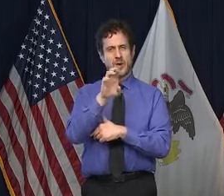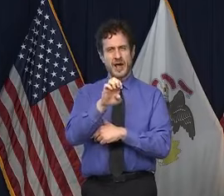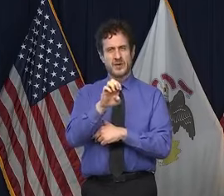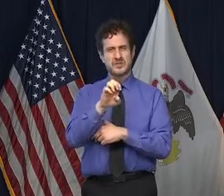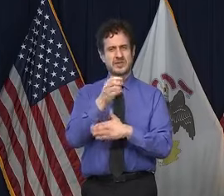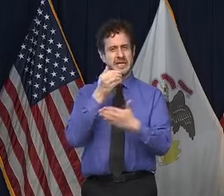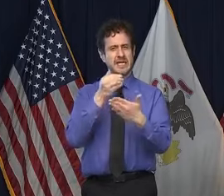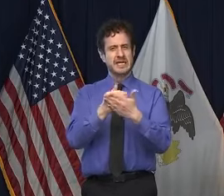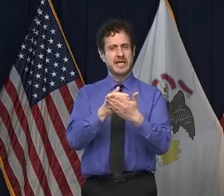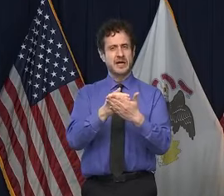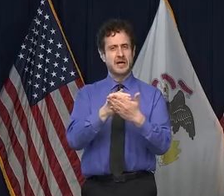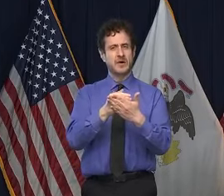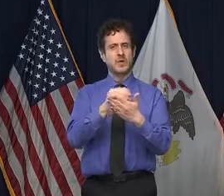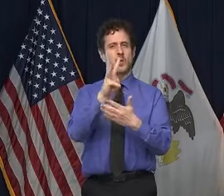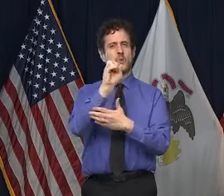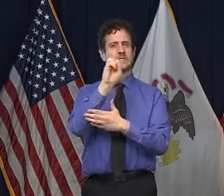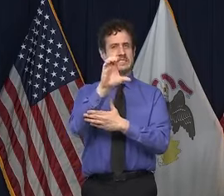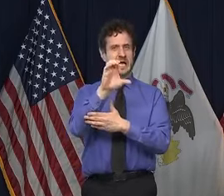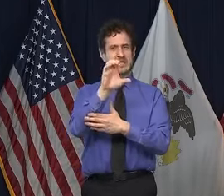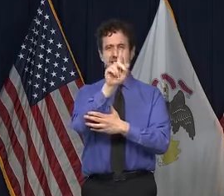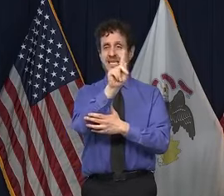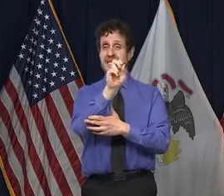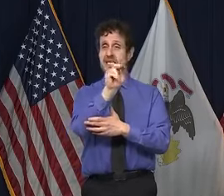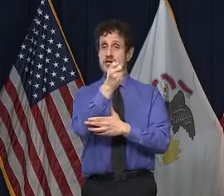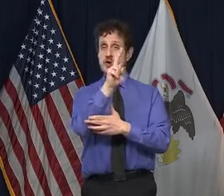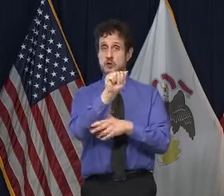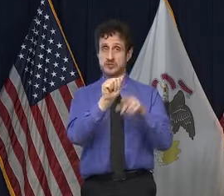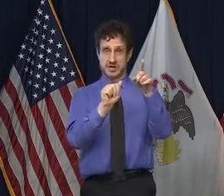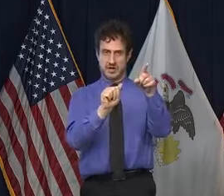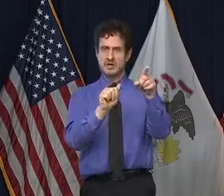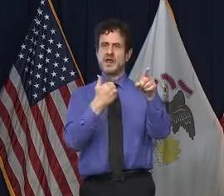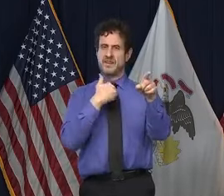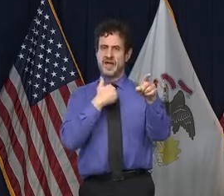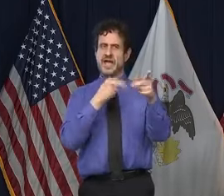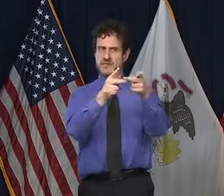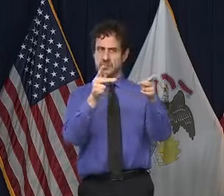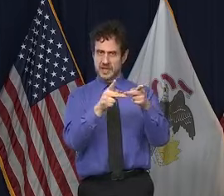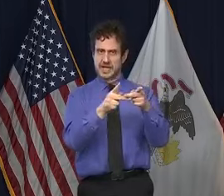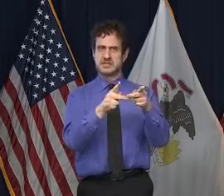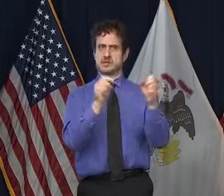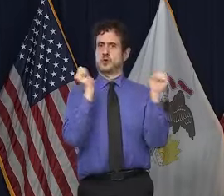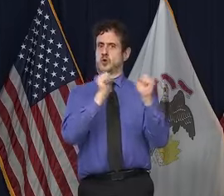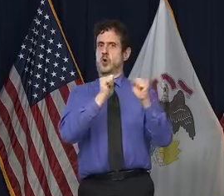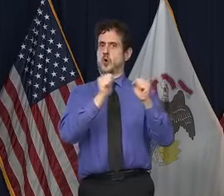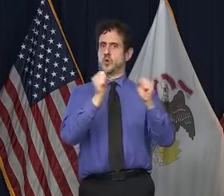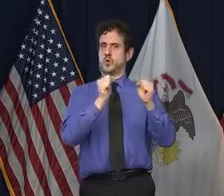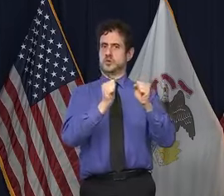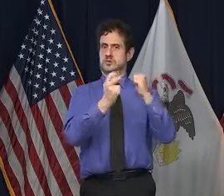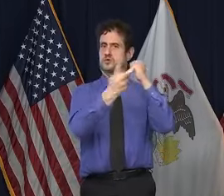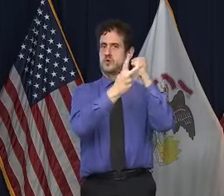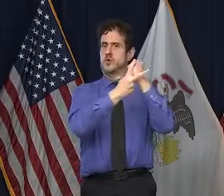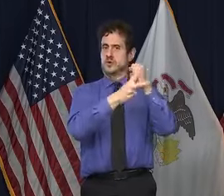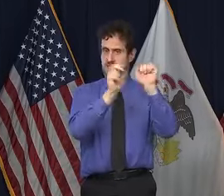and so they are, they have storage capability for their ultra-low